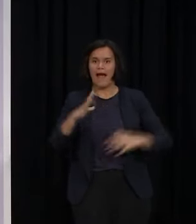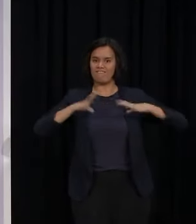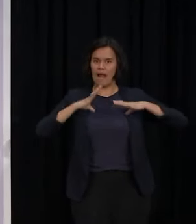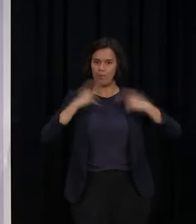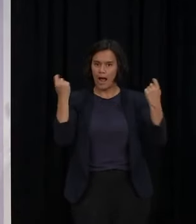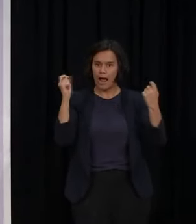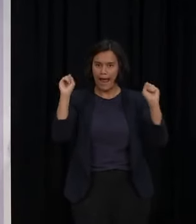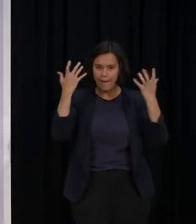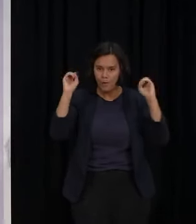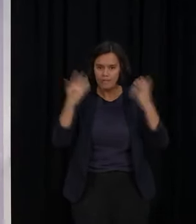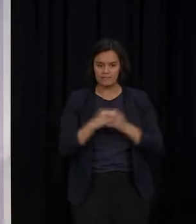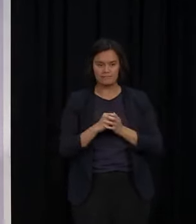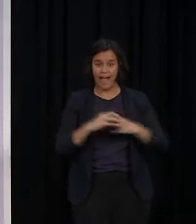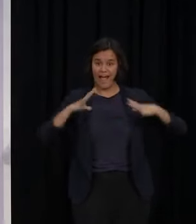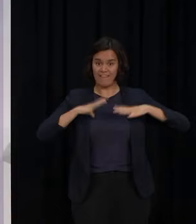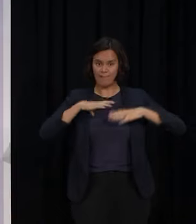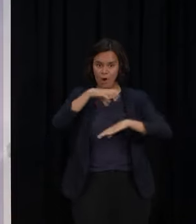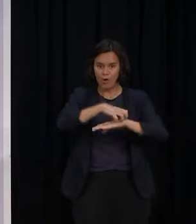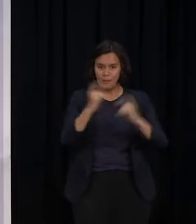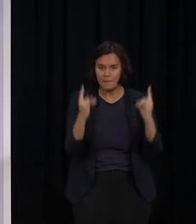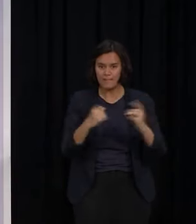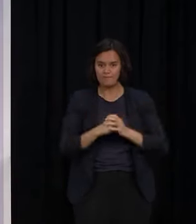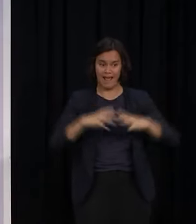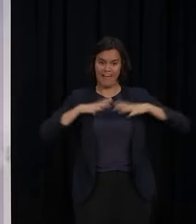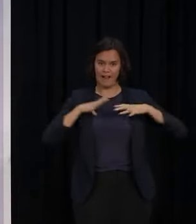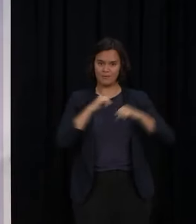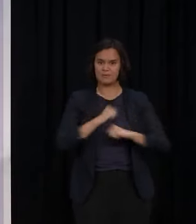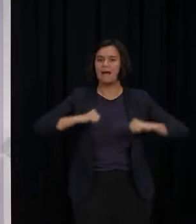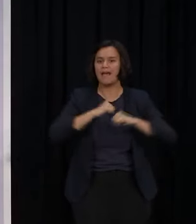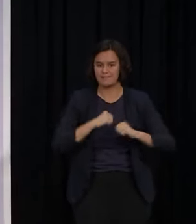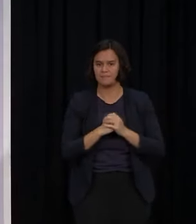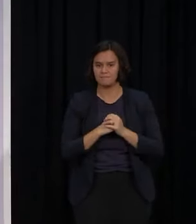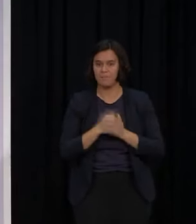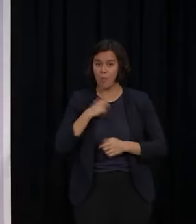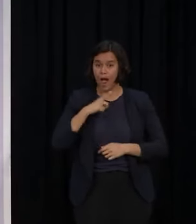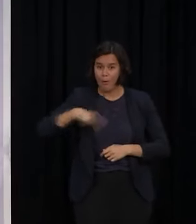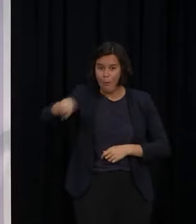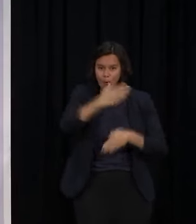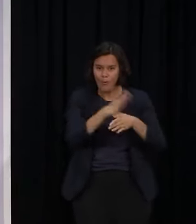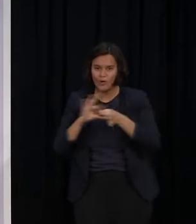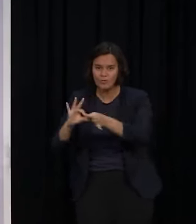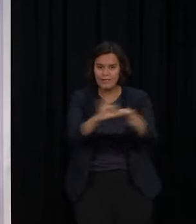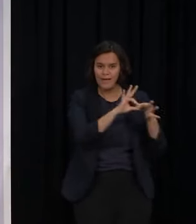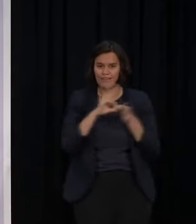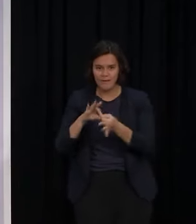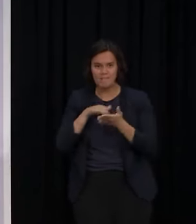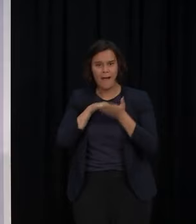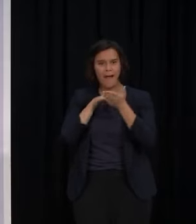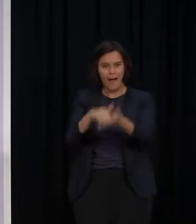free bed. And that is thanks to everyone who has stayed the course, despite it being so incredibly hard at times.